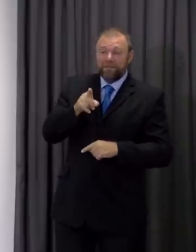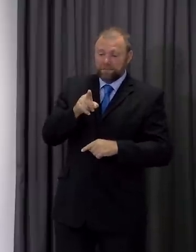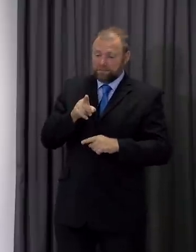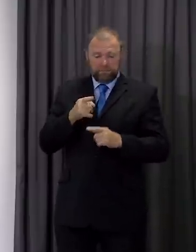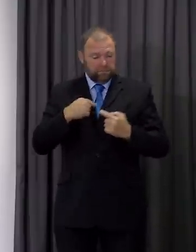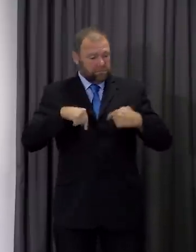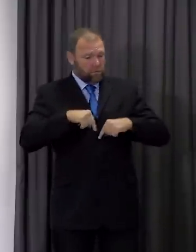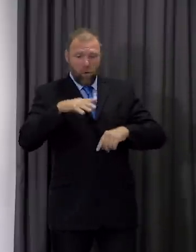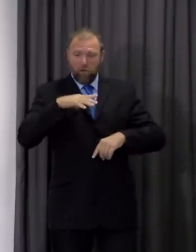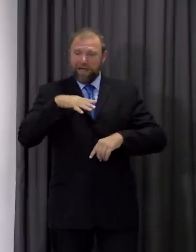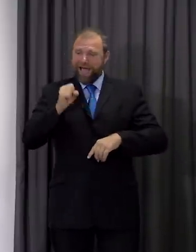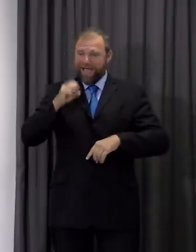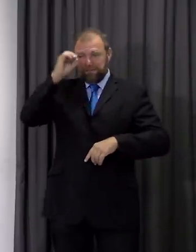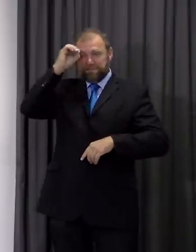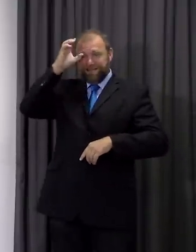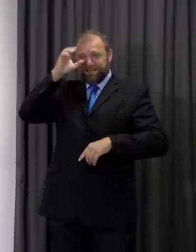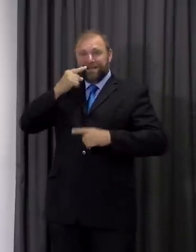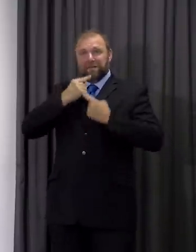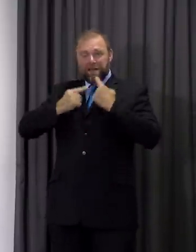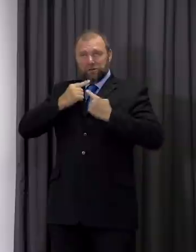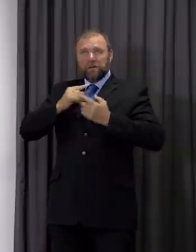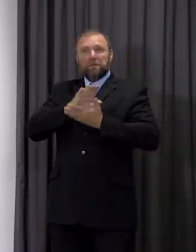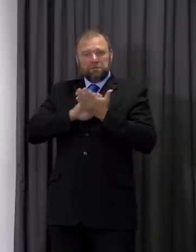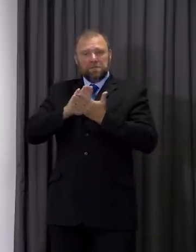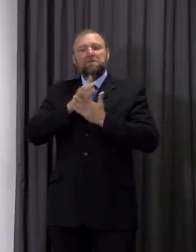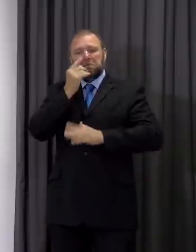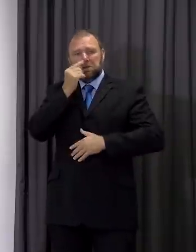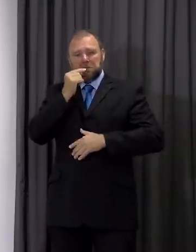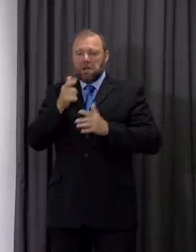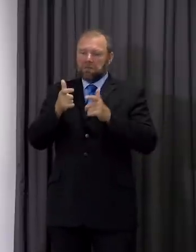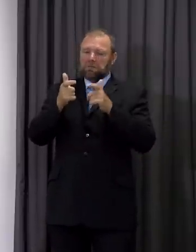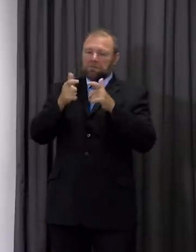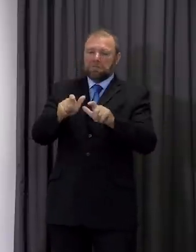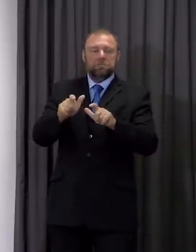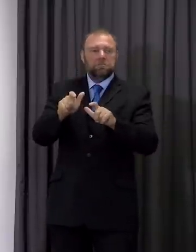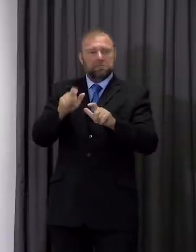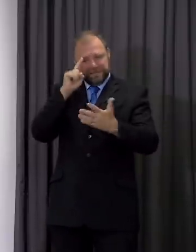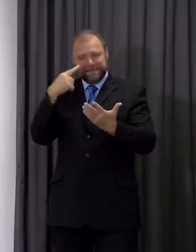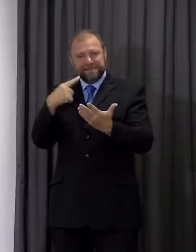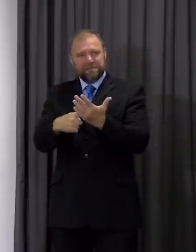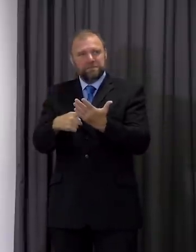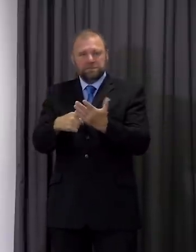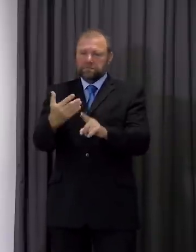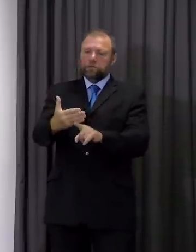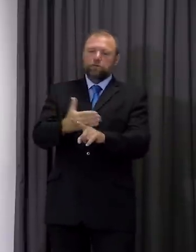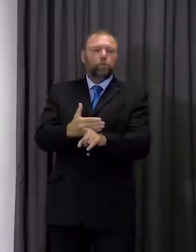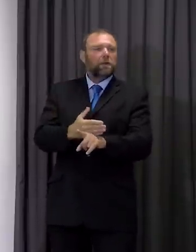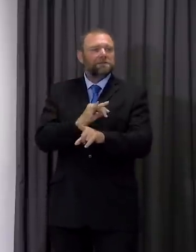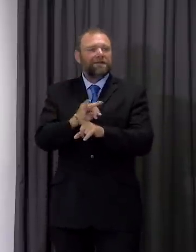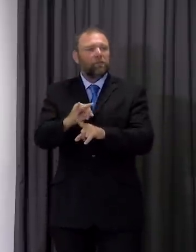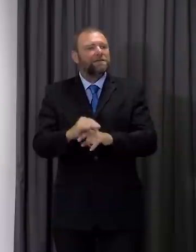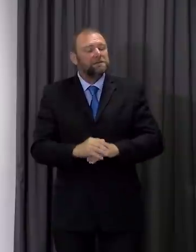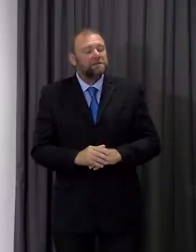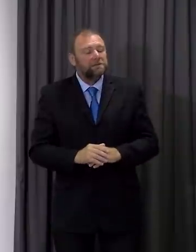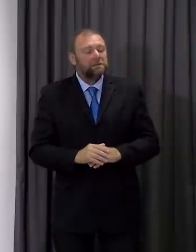significant contact tracing we have then we may be in a position to make that decision and need to make that decision sooner than the seven